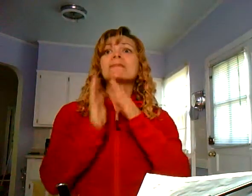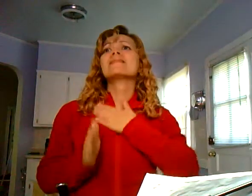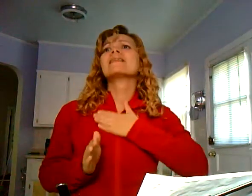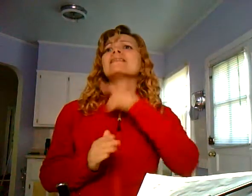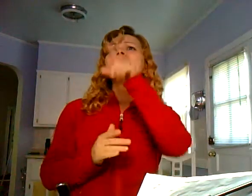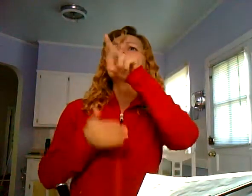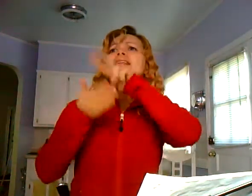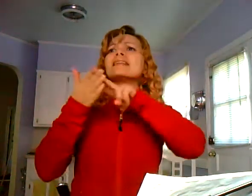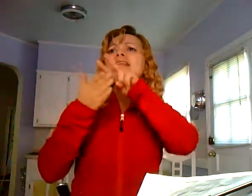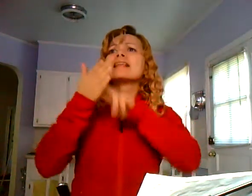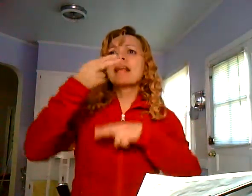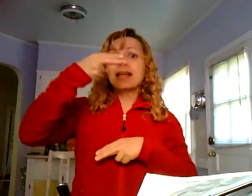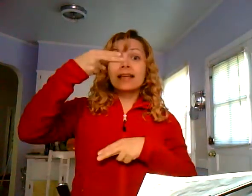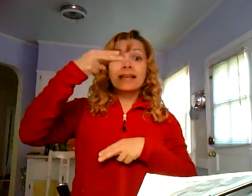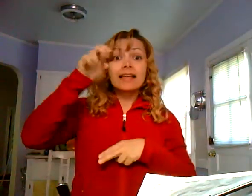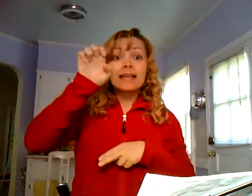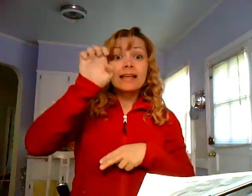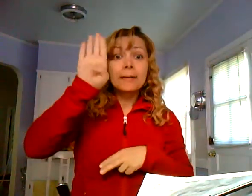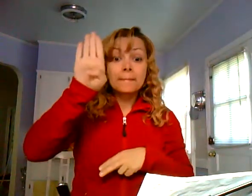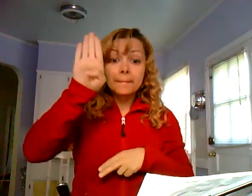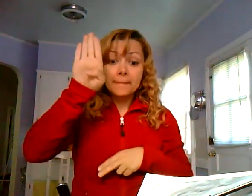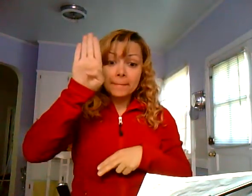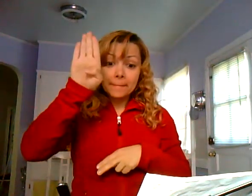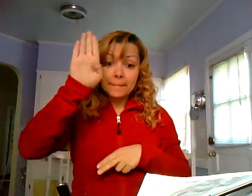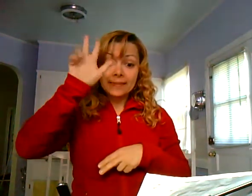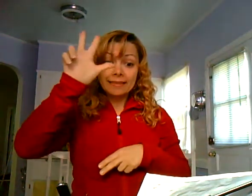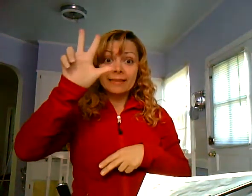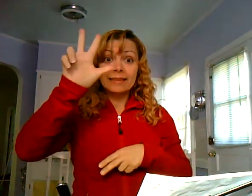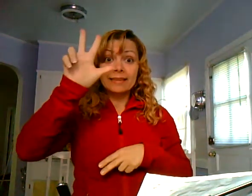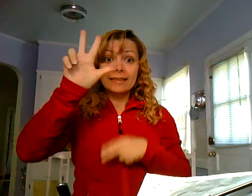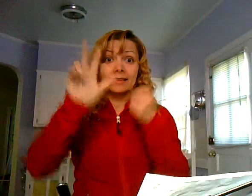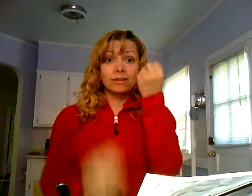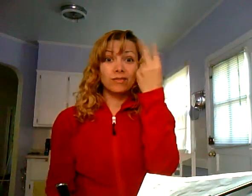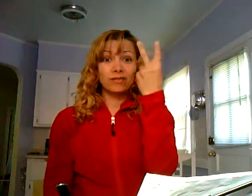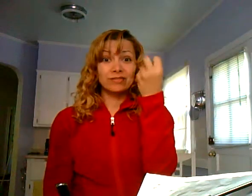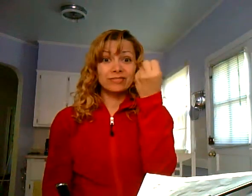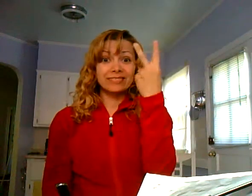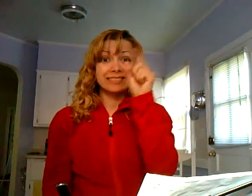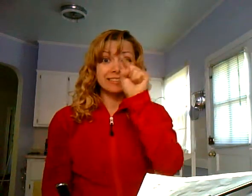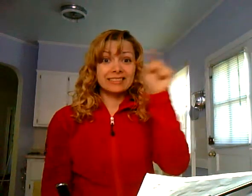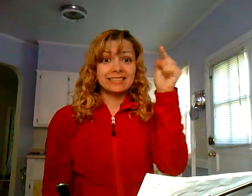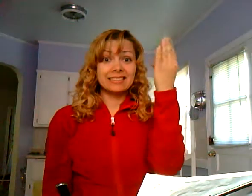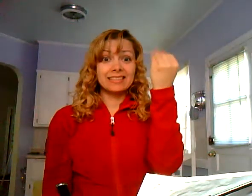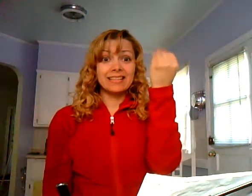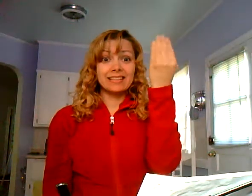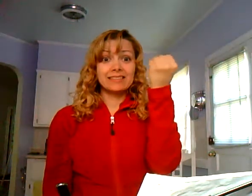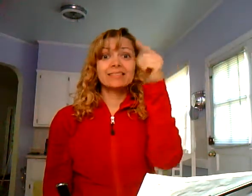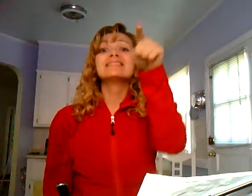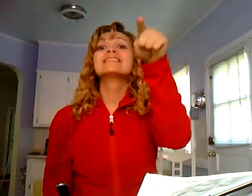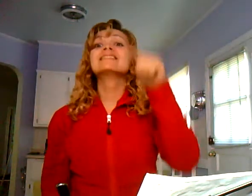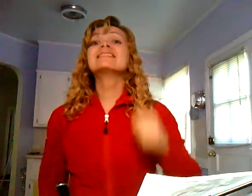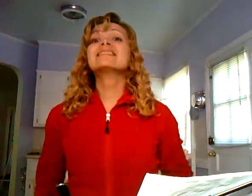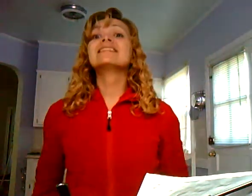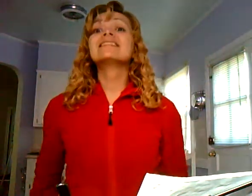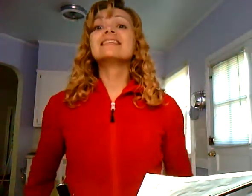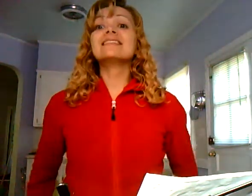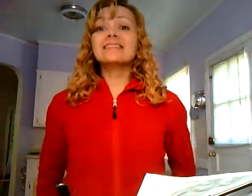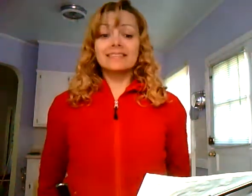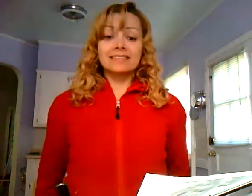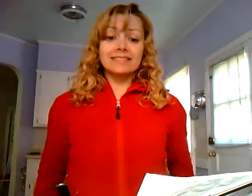The verse in the Bible, in Hebrews 23, verse 22, it says,